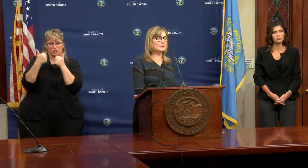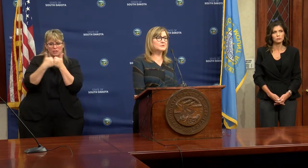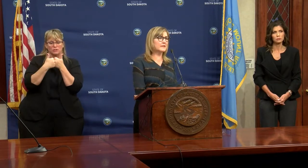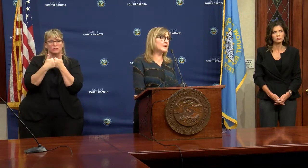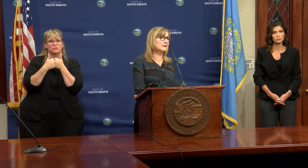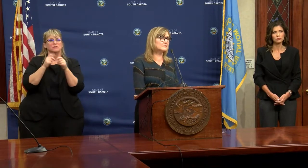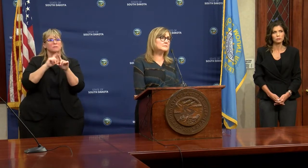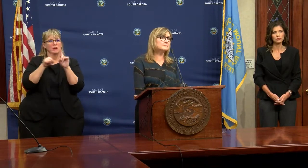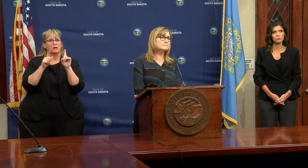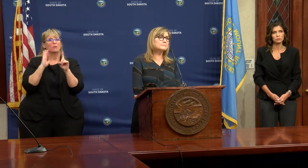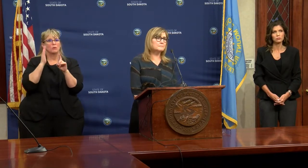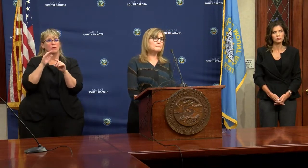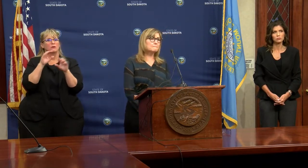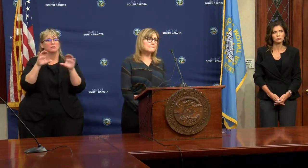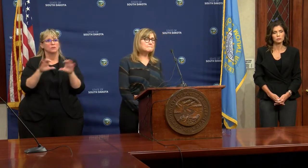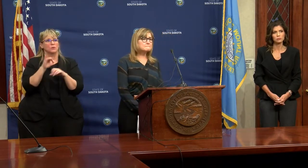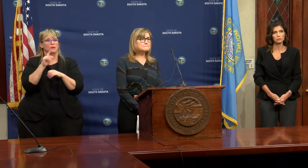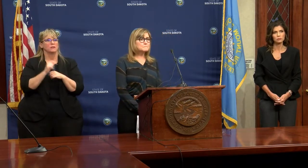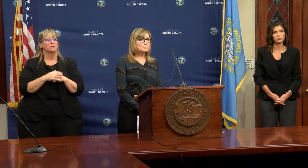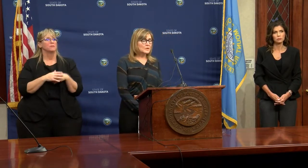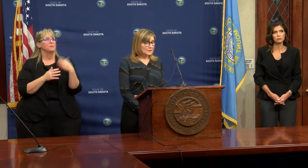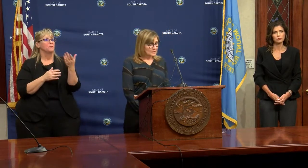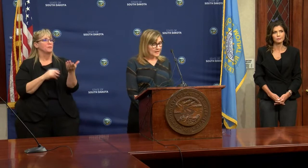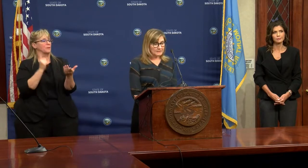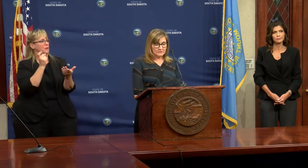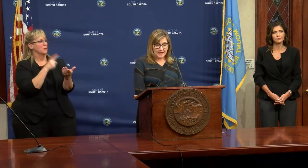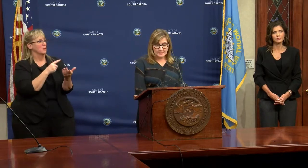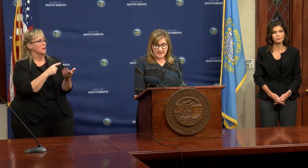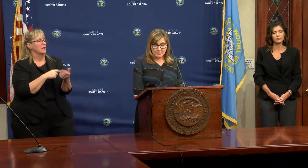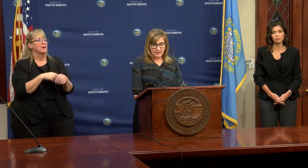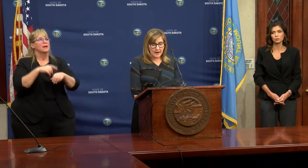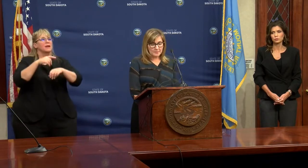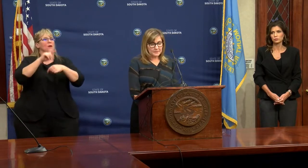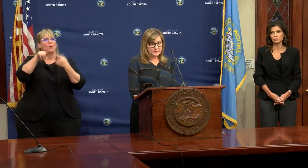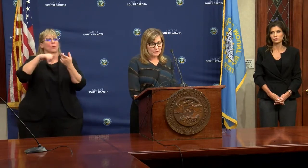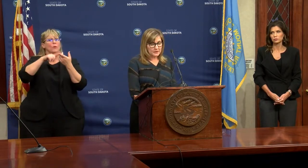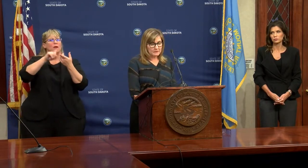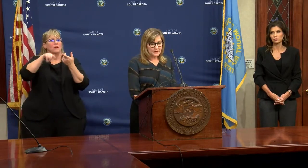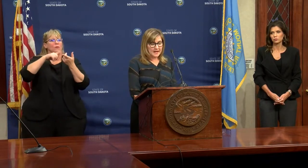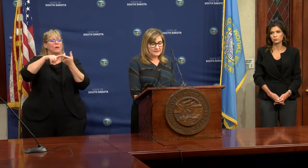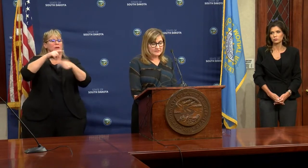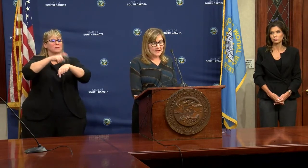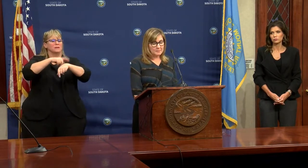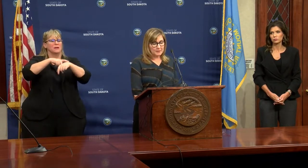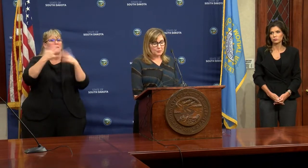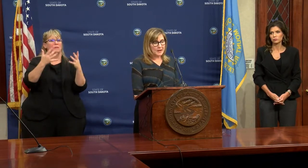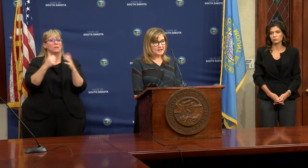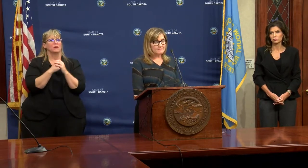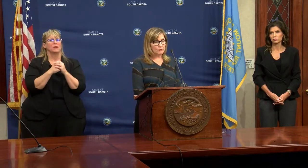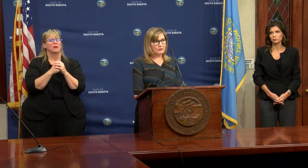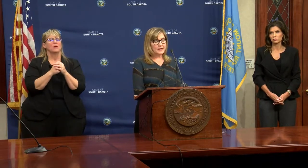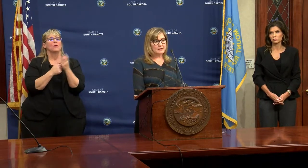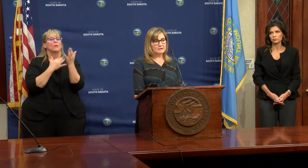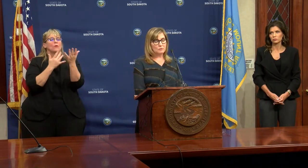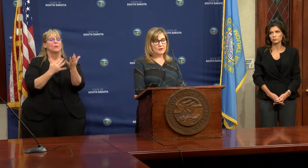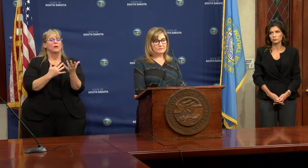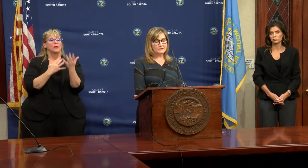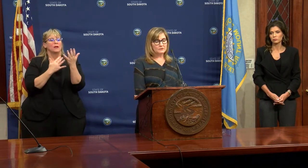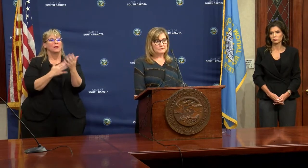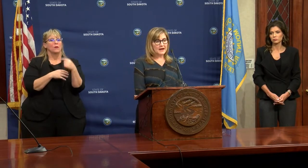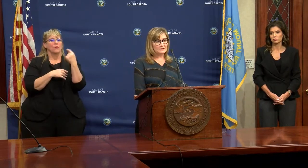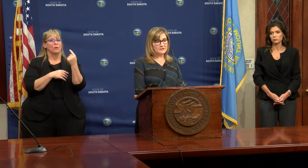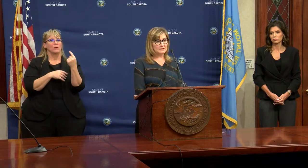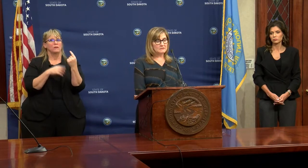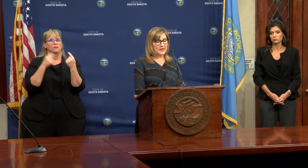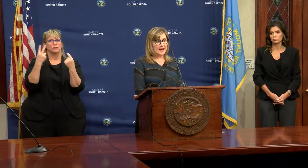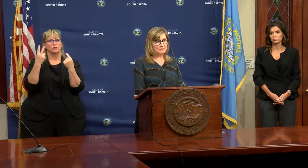I know we're up to the task. And what's the timetable? Yeah, so timetable, so the next step that we're waiting for, and one of